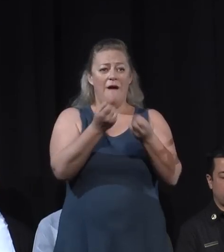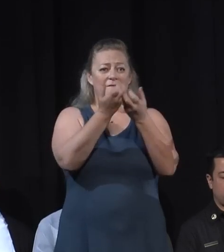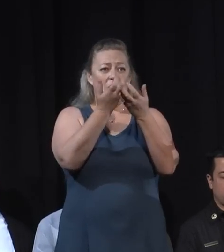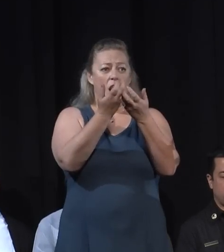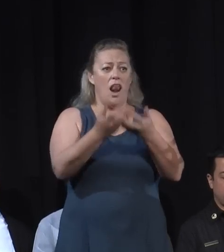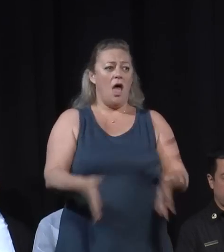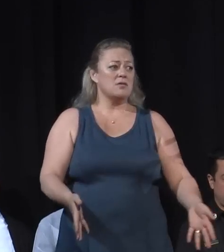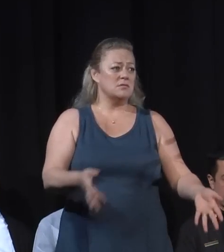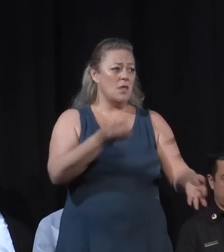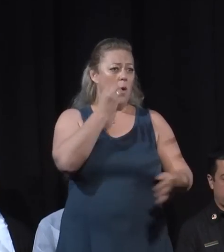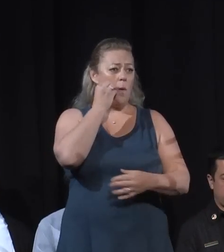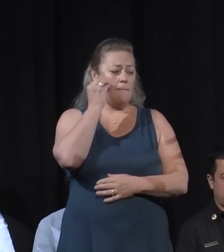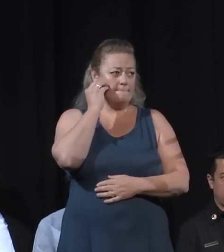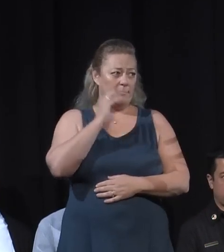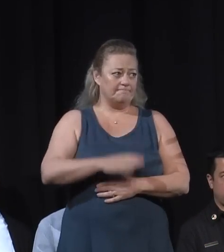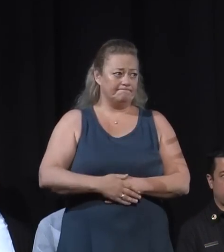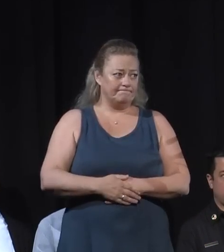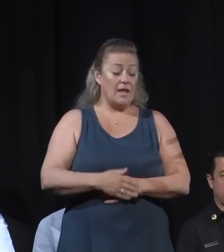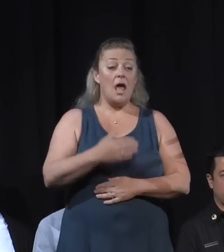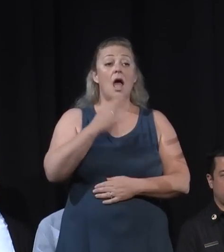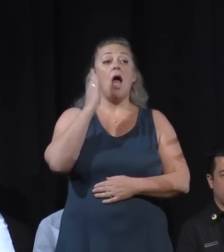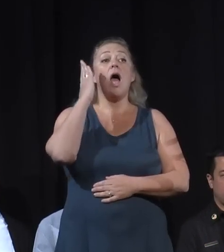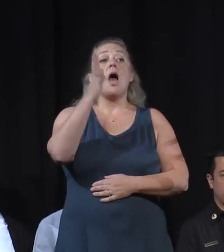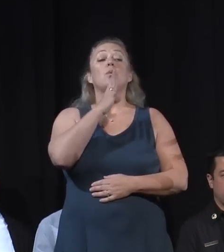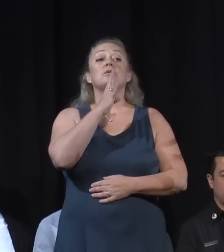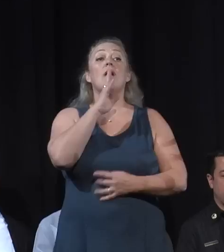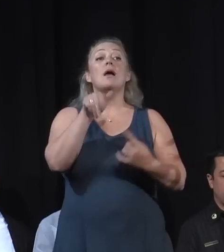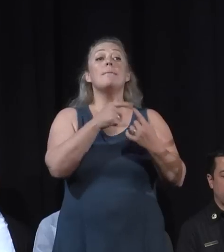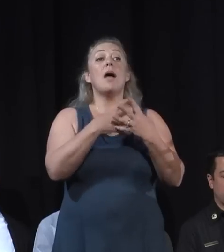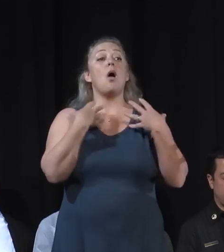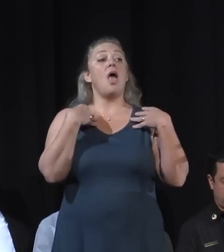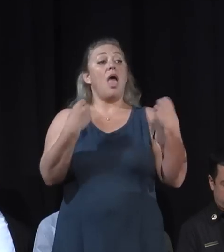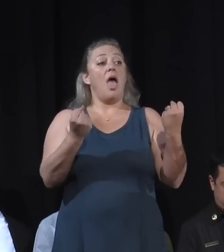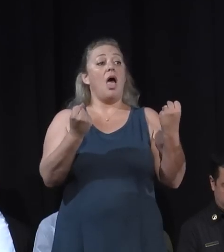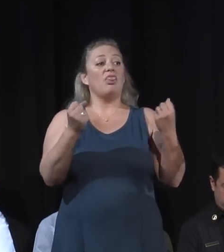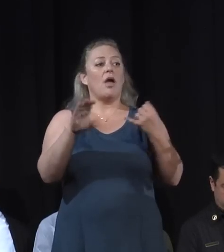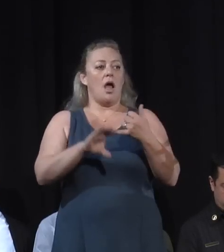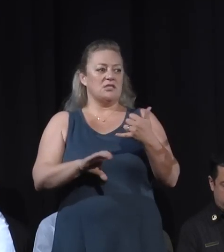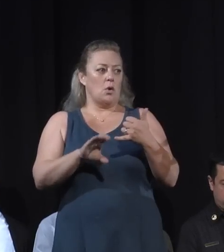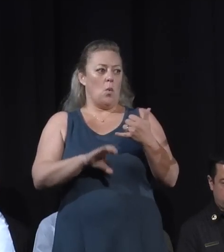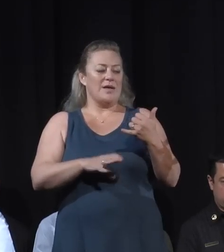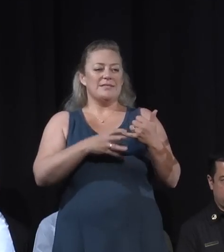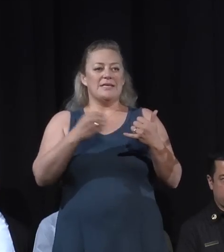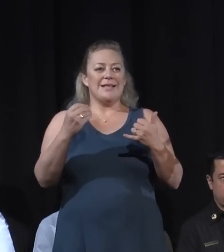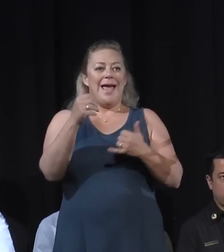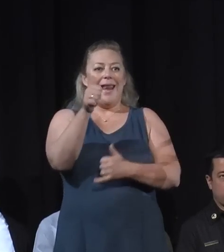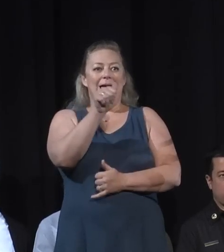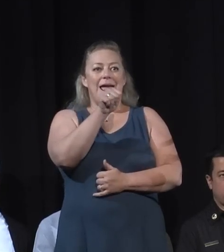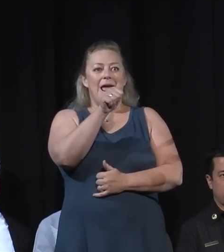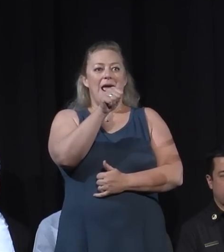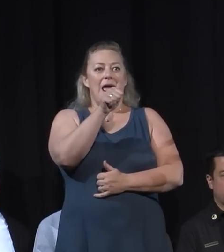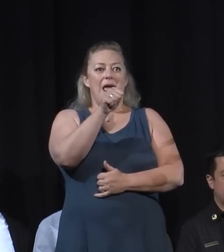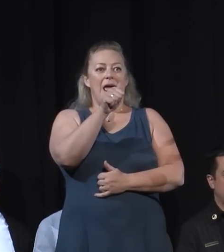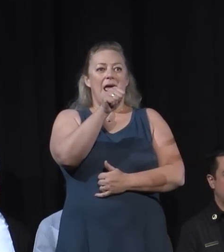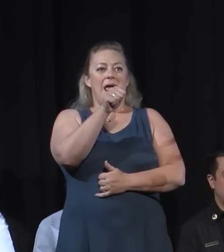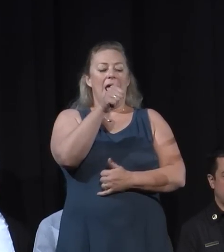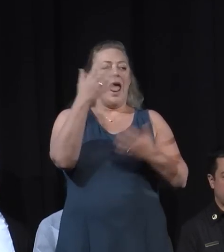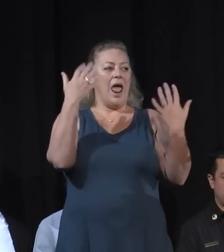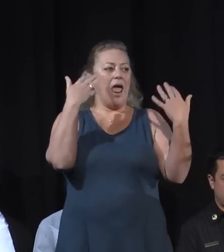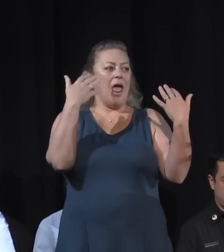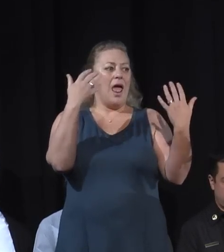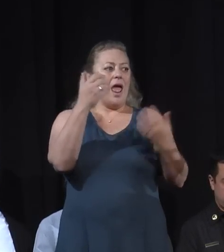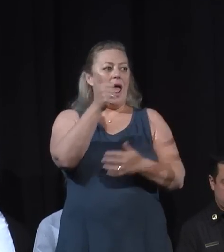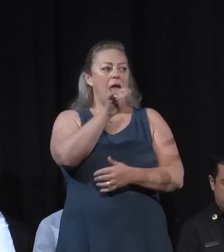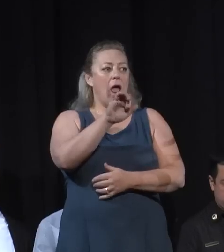I'm going to talk today about the health consequences, air quality. How do you know when you're, it's really kind of an obvious